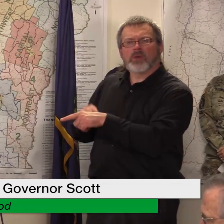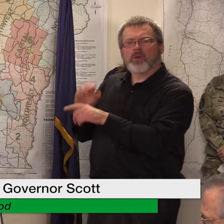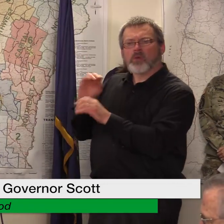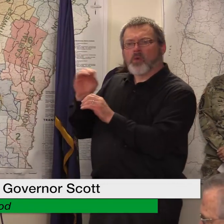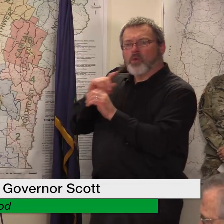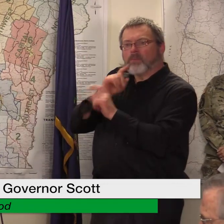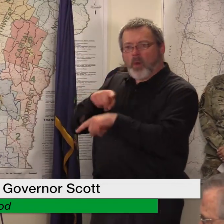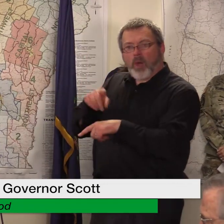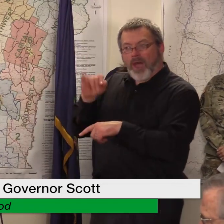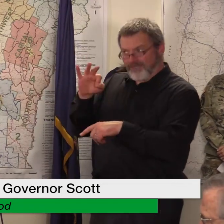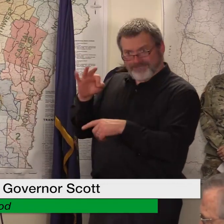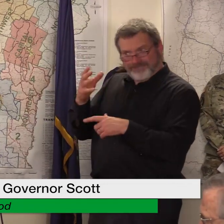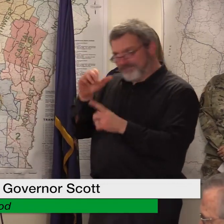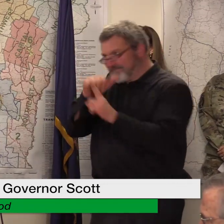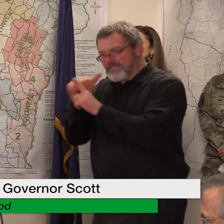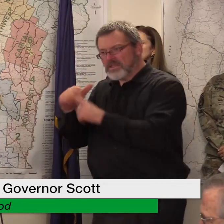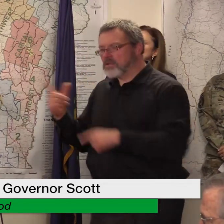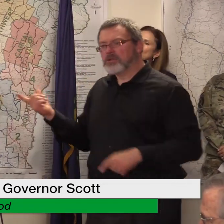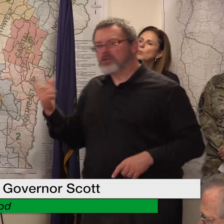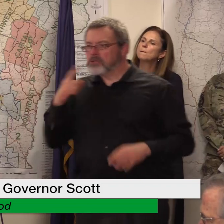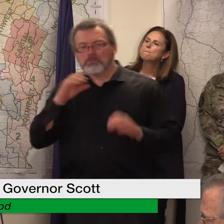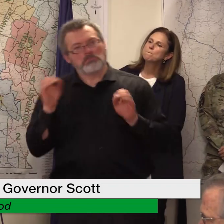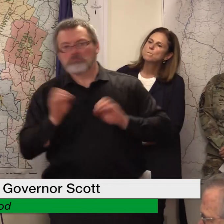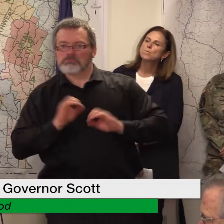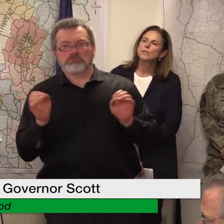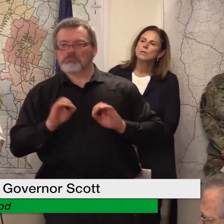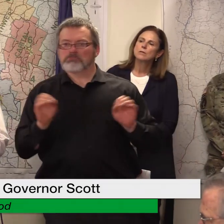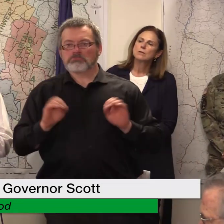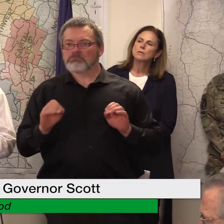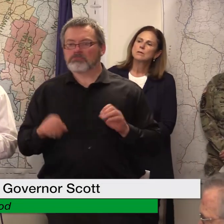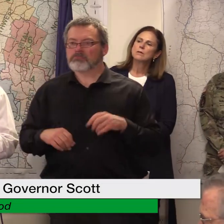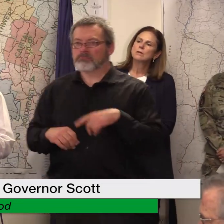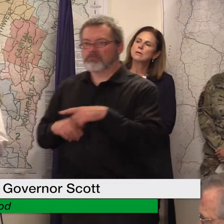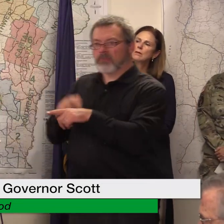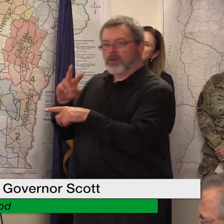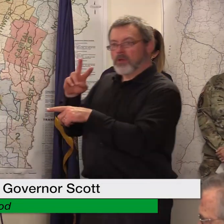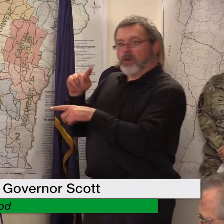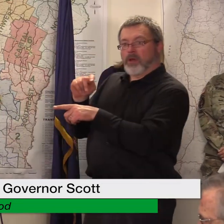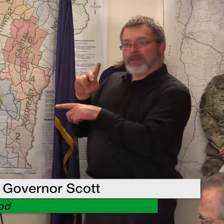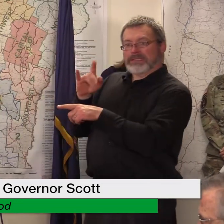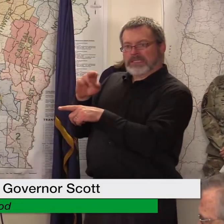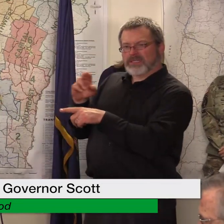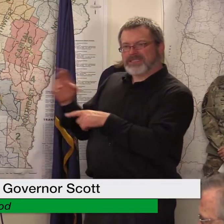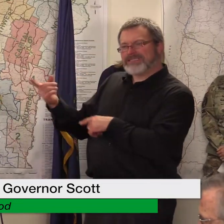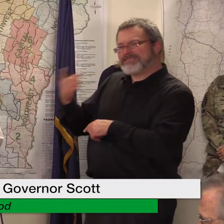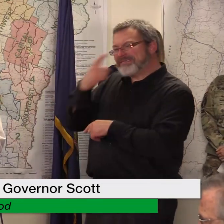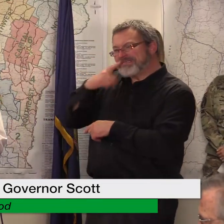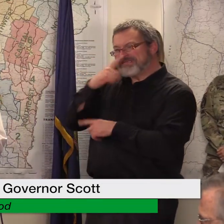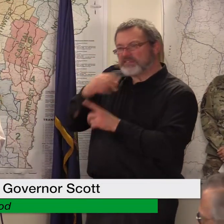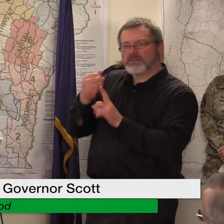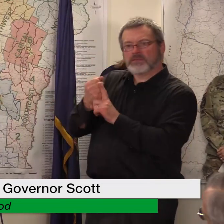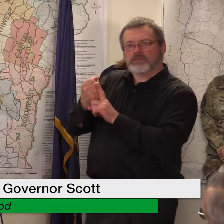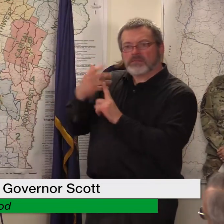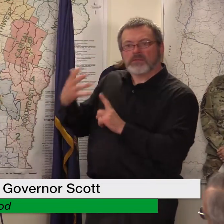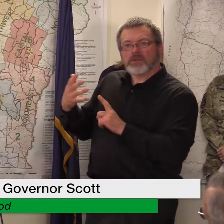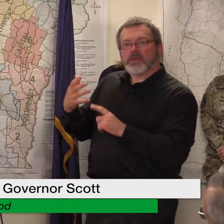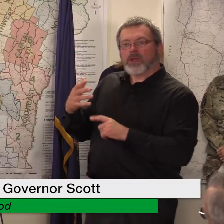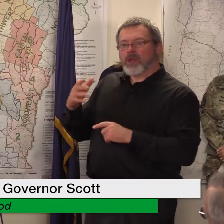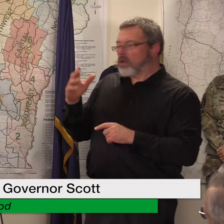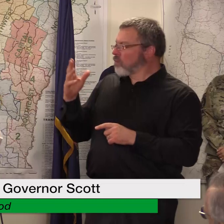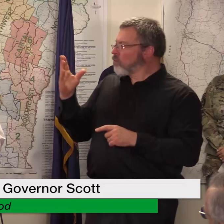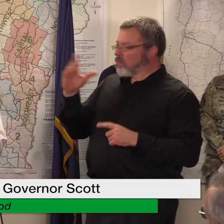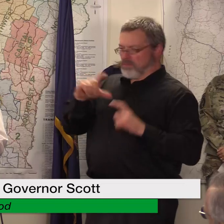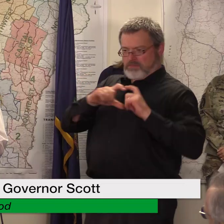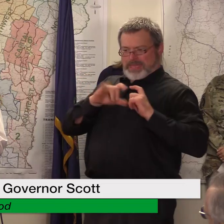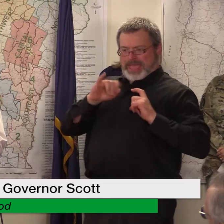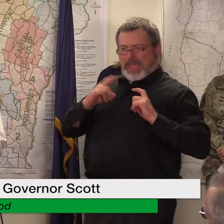far okay okay does fema have like um are you able to share what a real badge looks like like an example of it